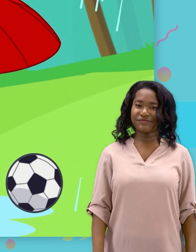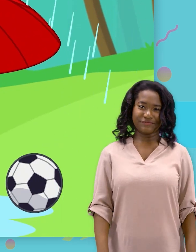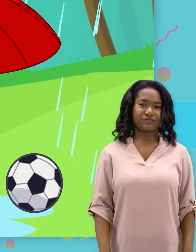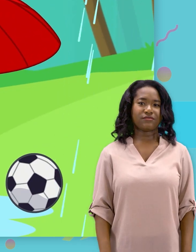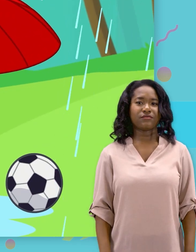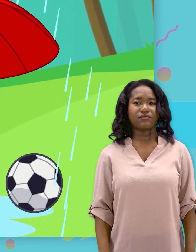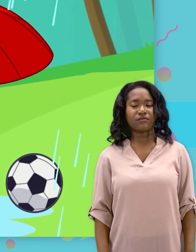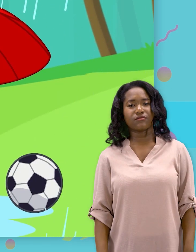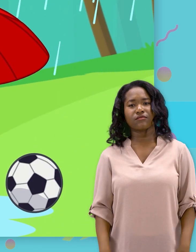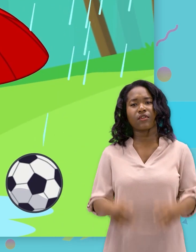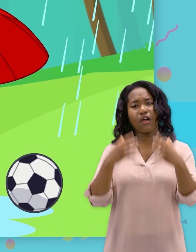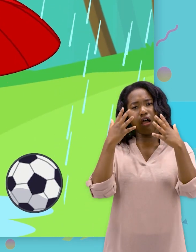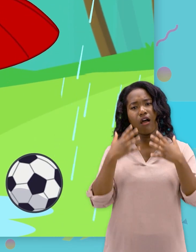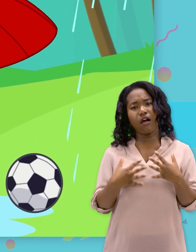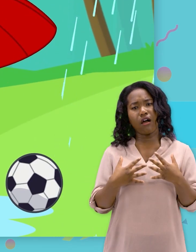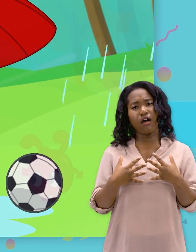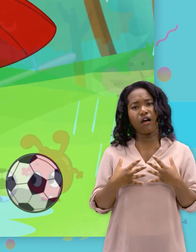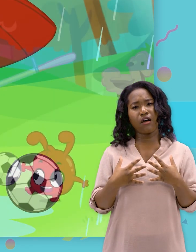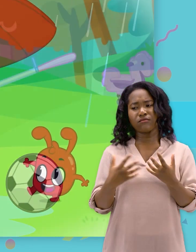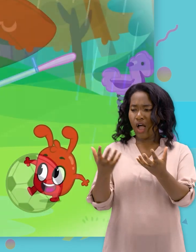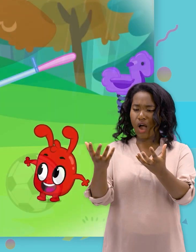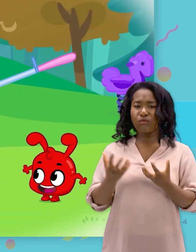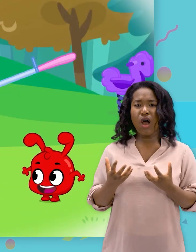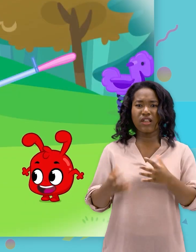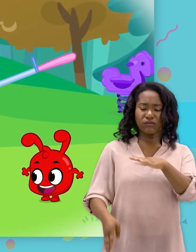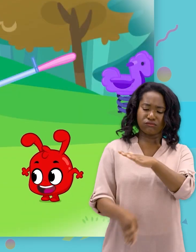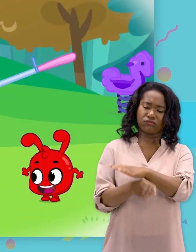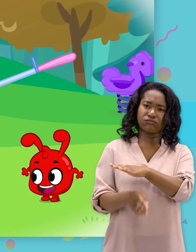Rain, I wanted to play soccer with you, Morphle.